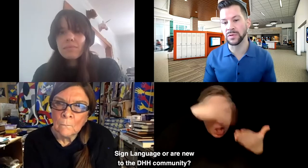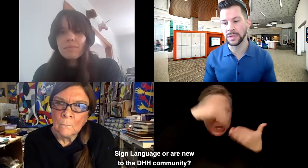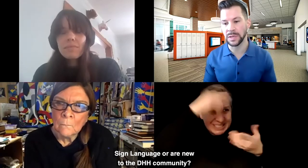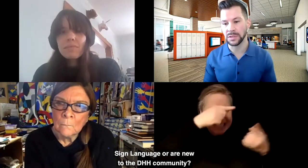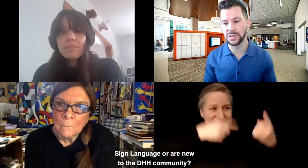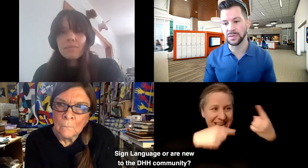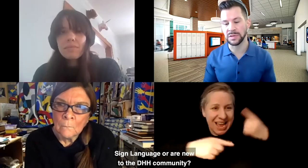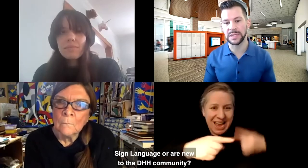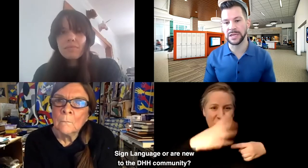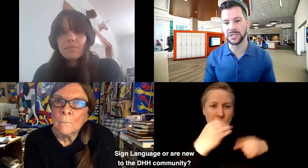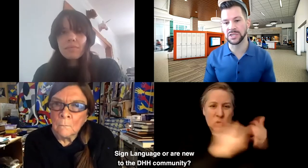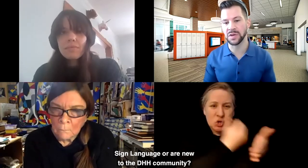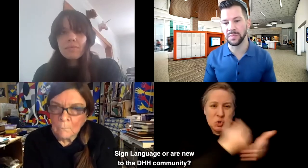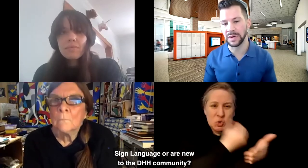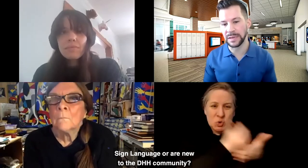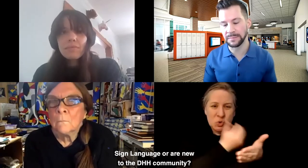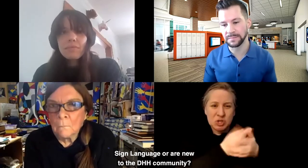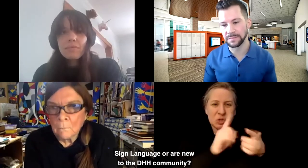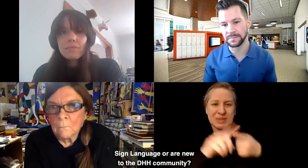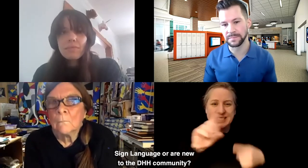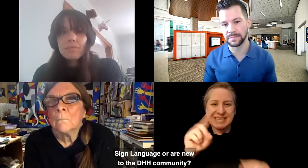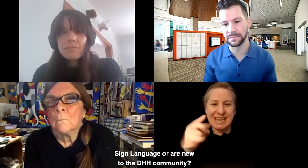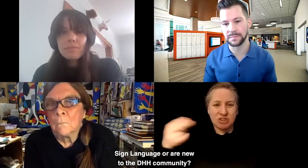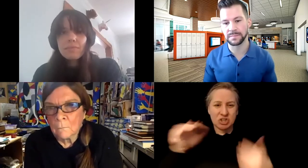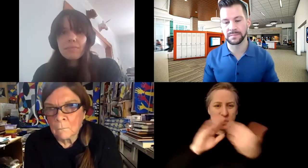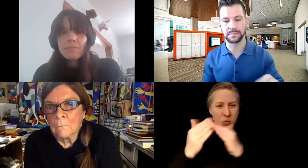or are new to the DHH community?